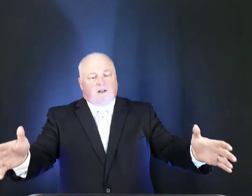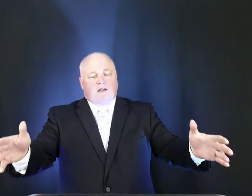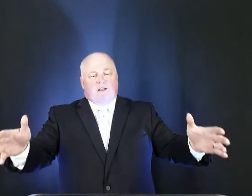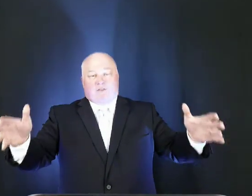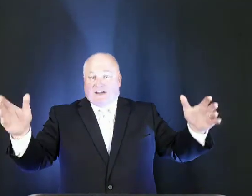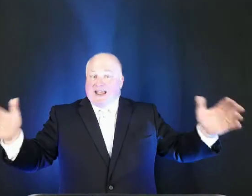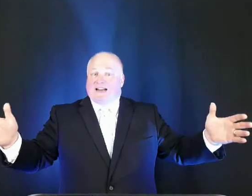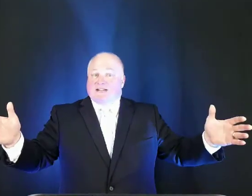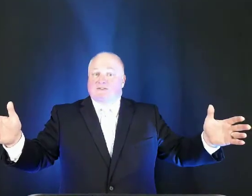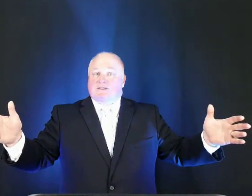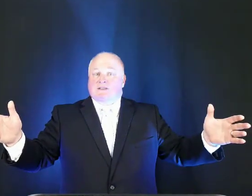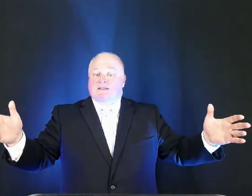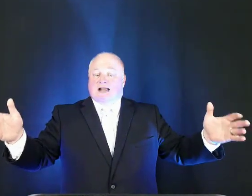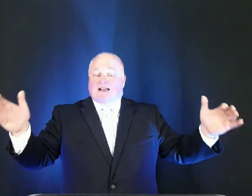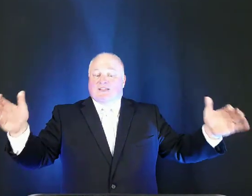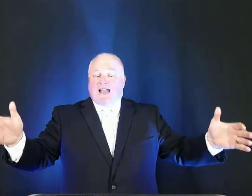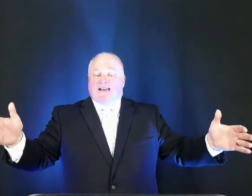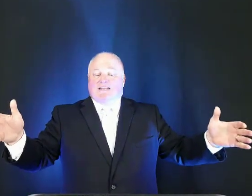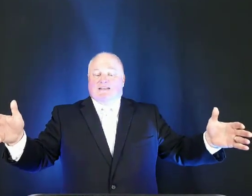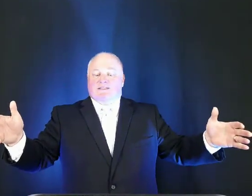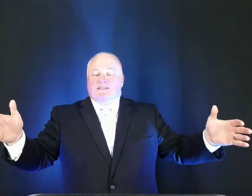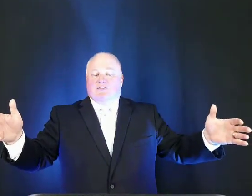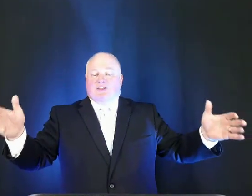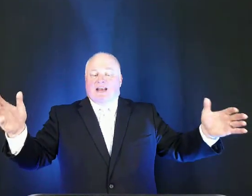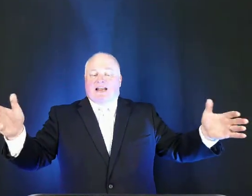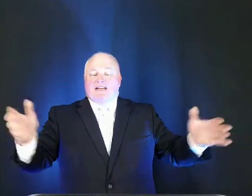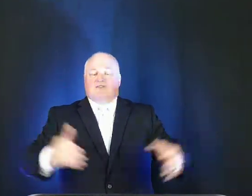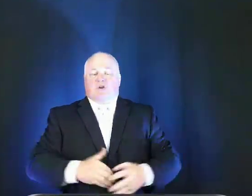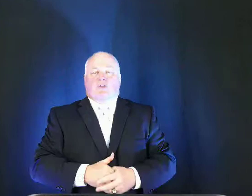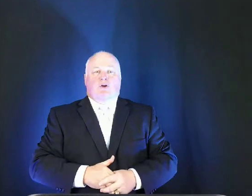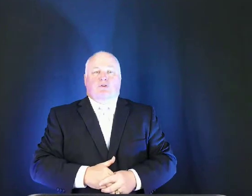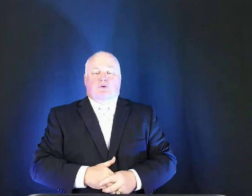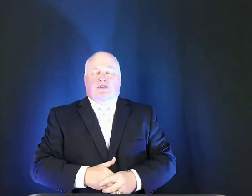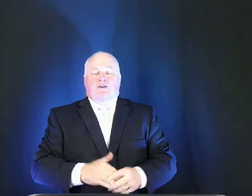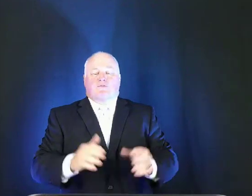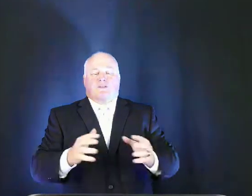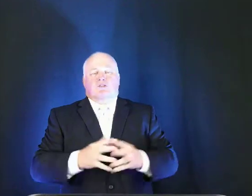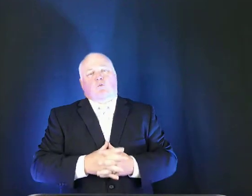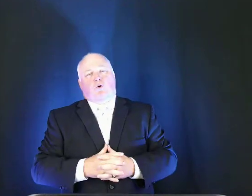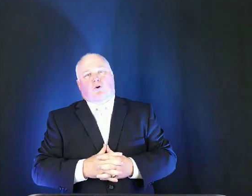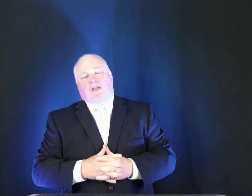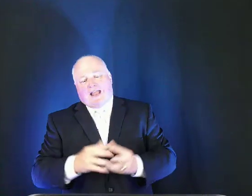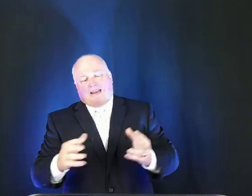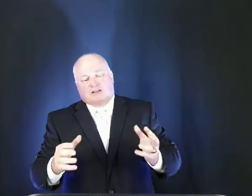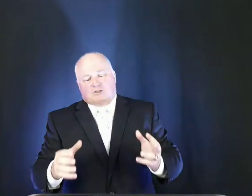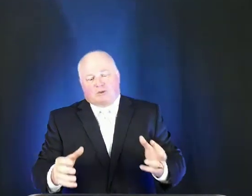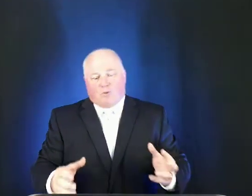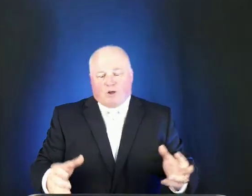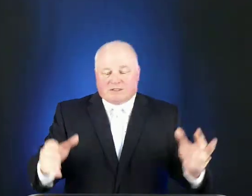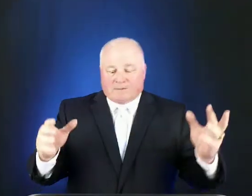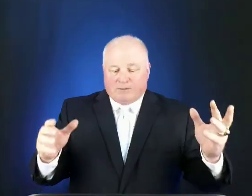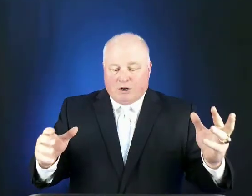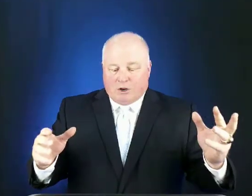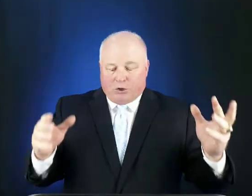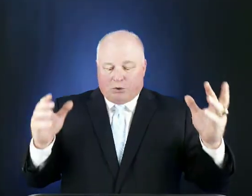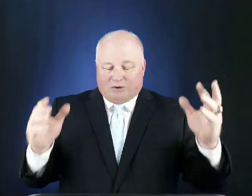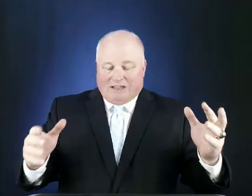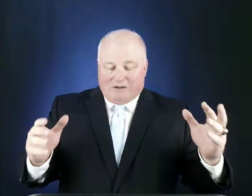the natives and the aliens the natives are those who live for this world the aliens are the ones who live